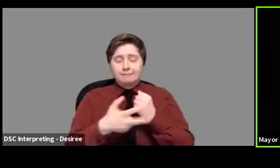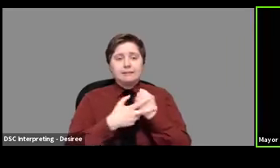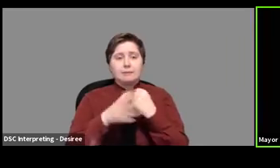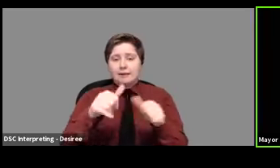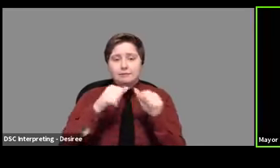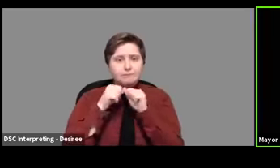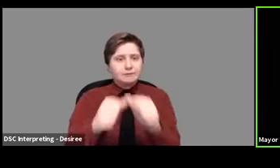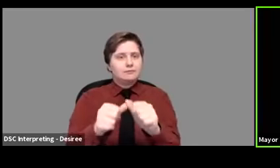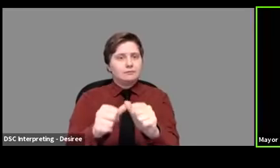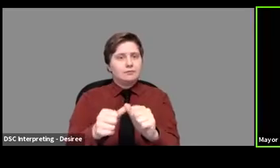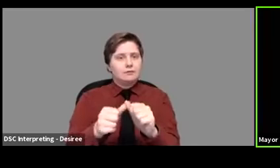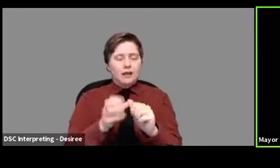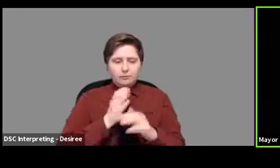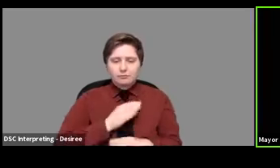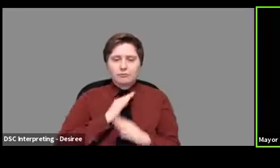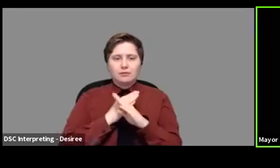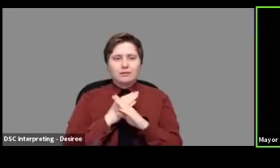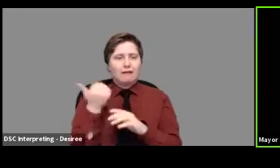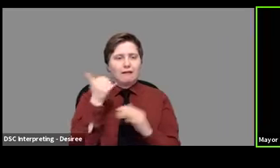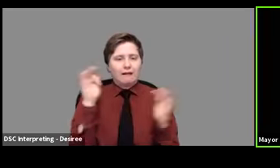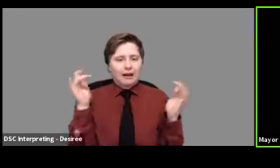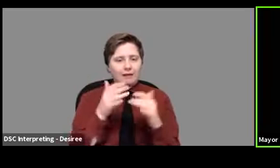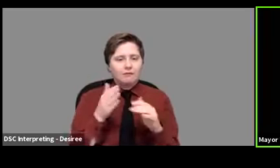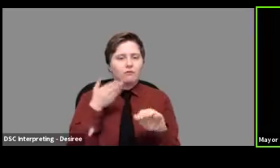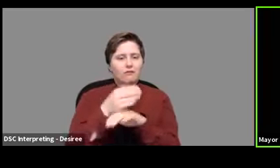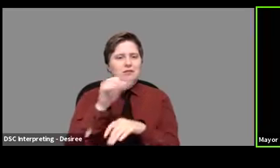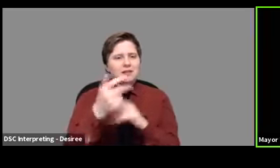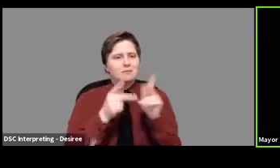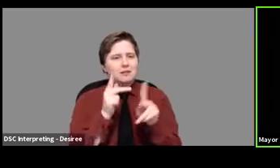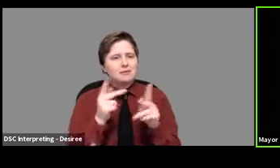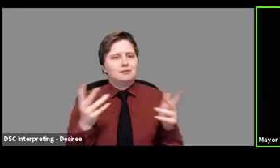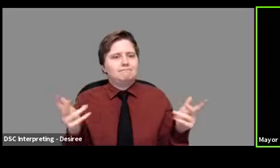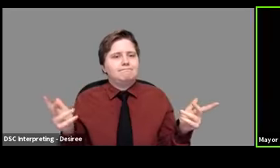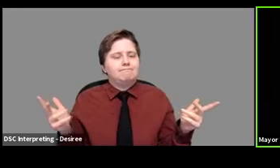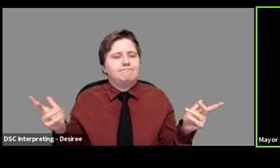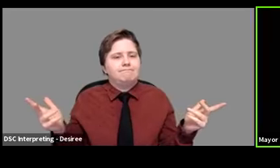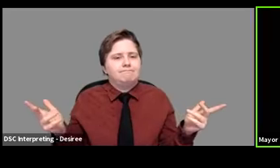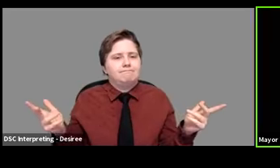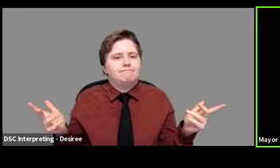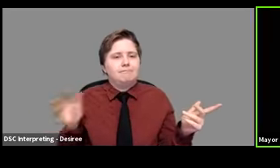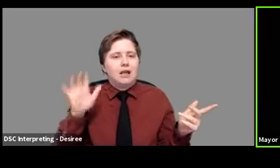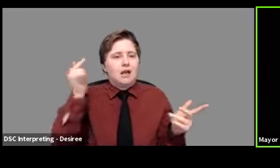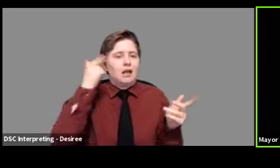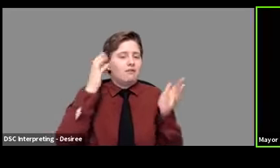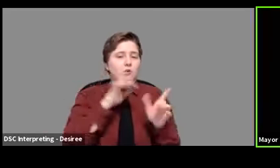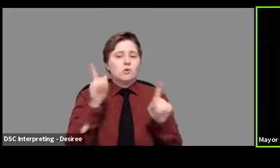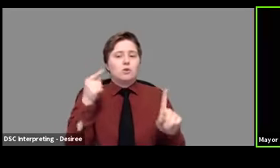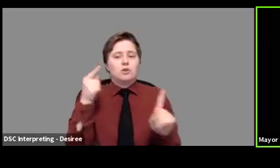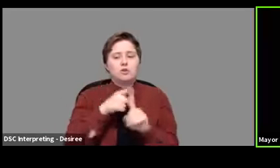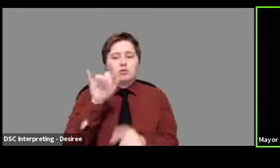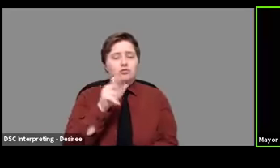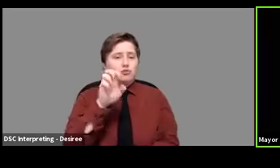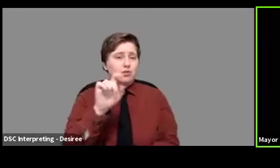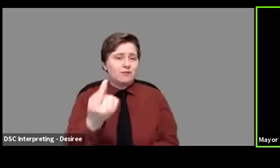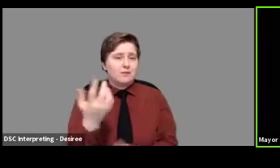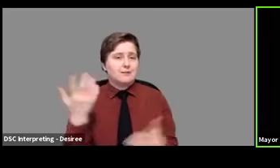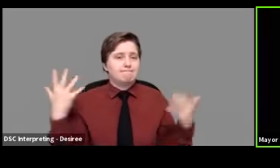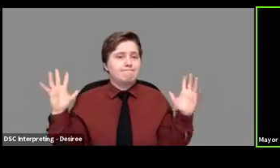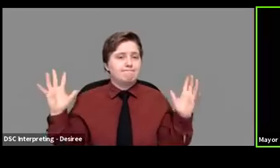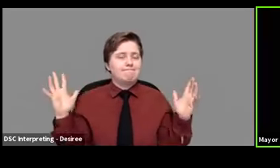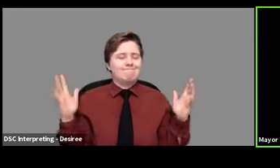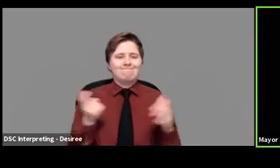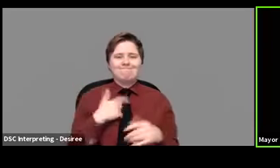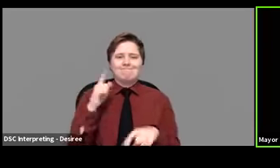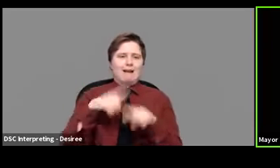and preventing gatherings of more than 10 people. That's, that's the governor's order up until June 1st. I just